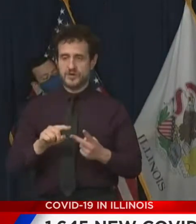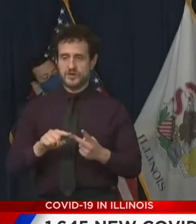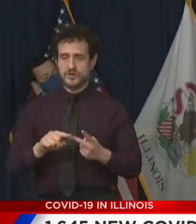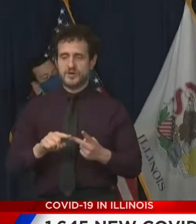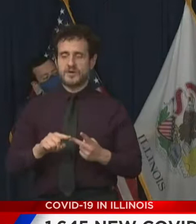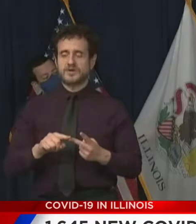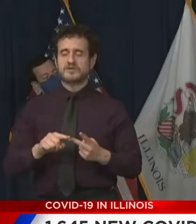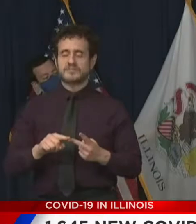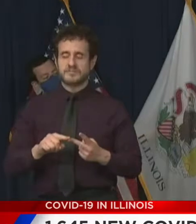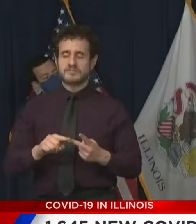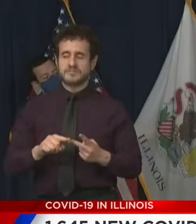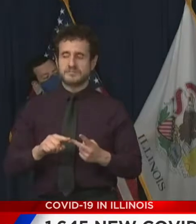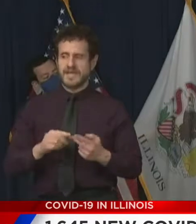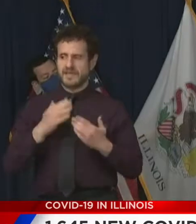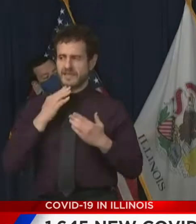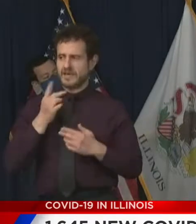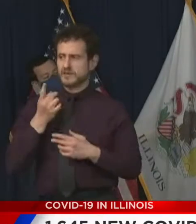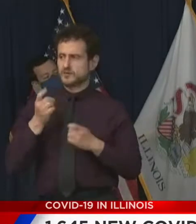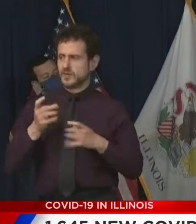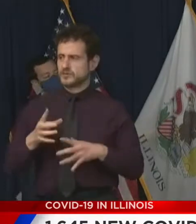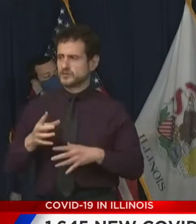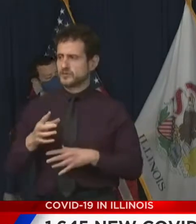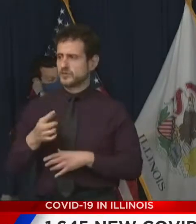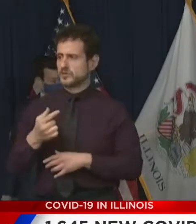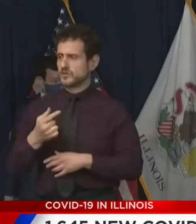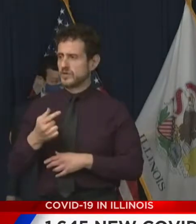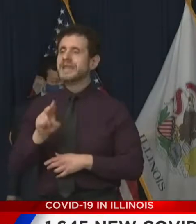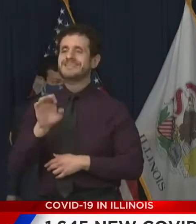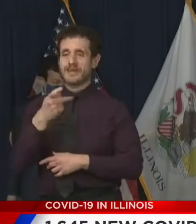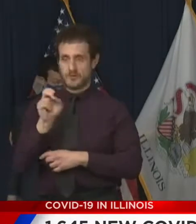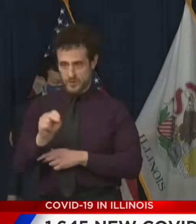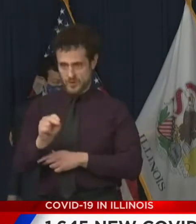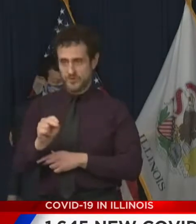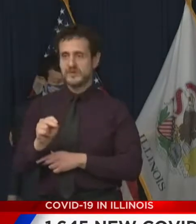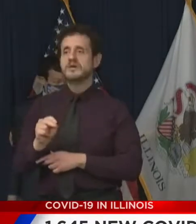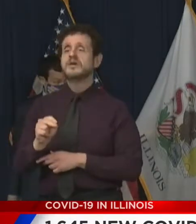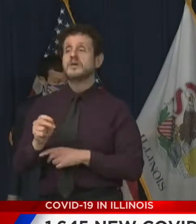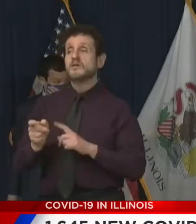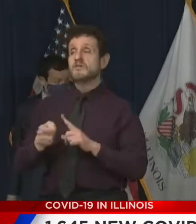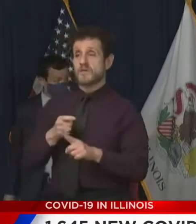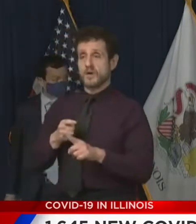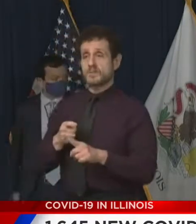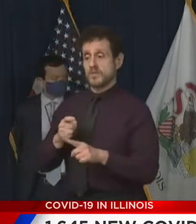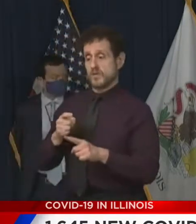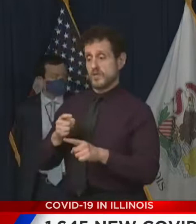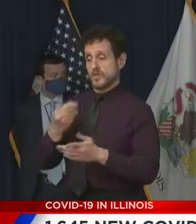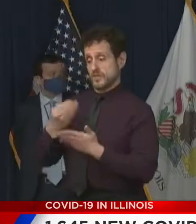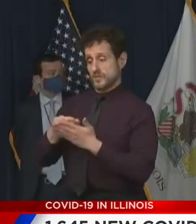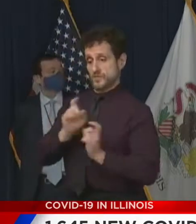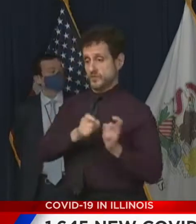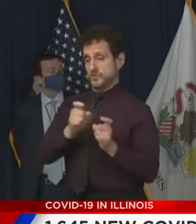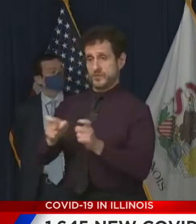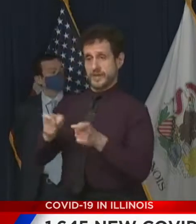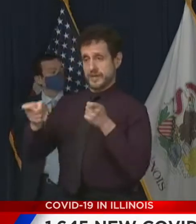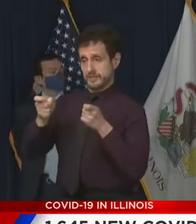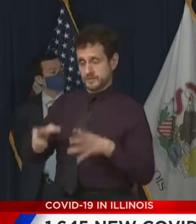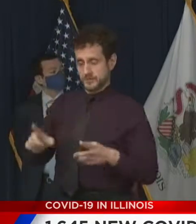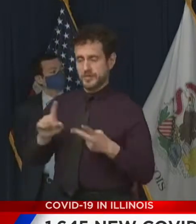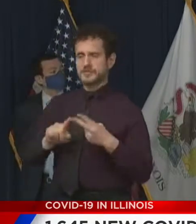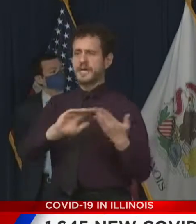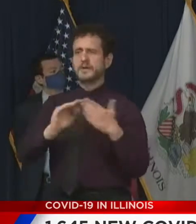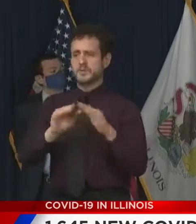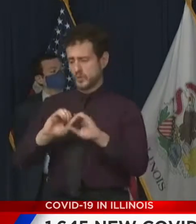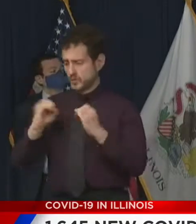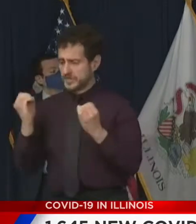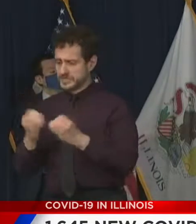behalf of all of the grant administrators and community navigators for the